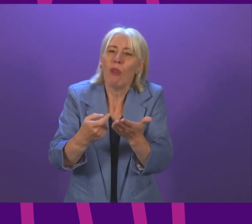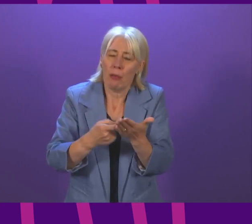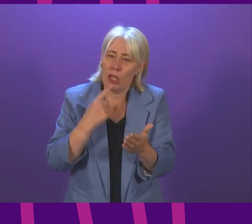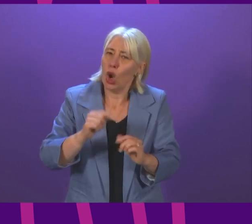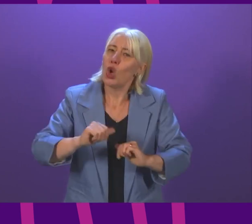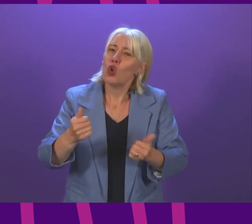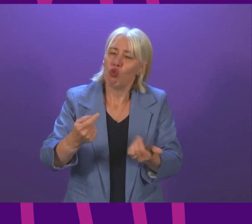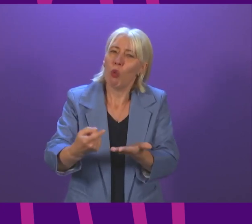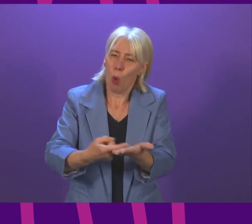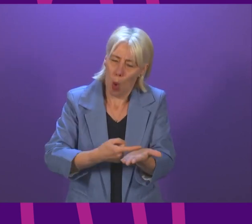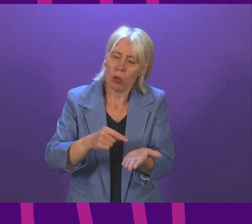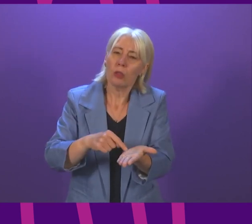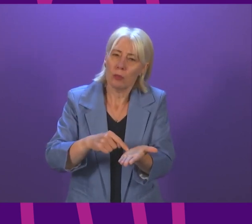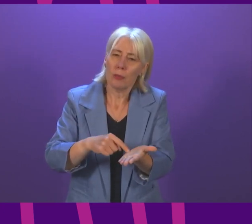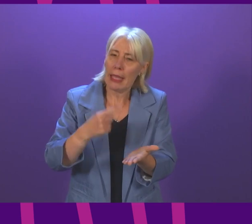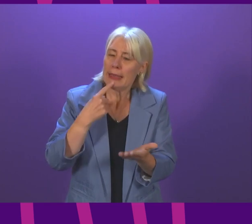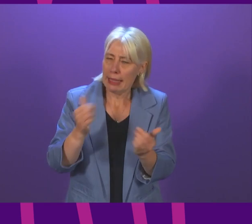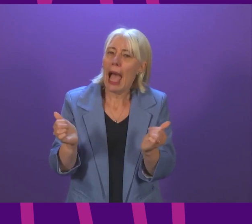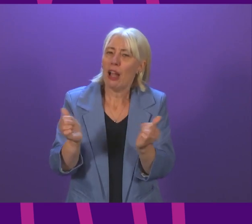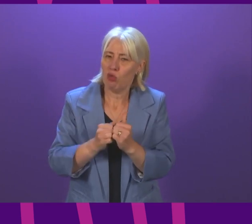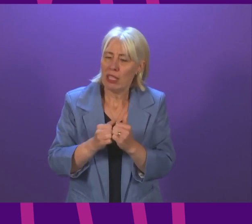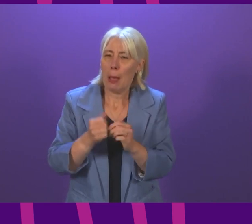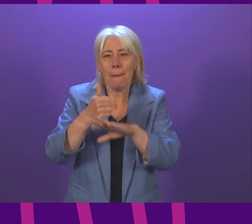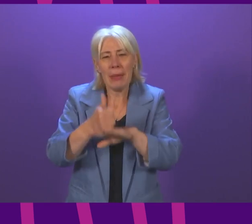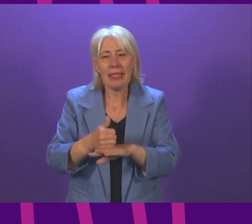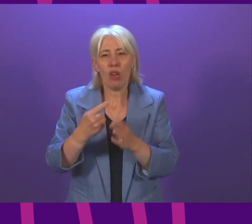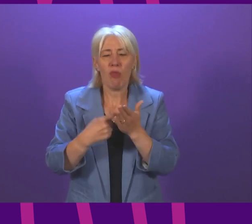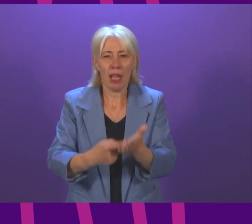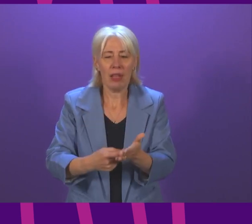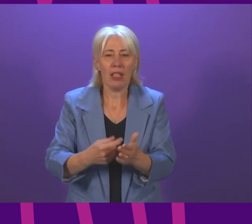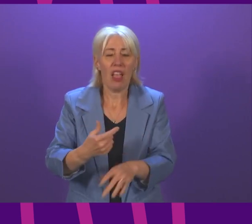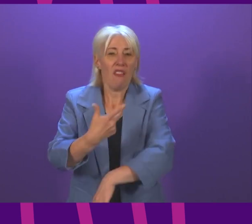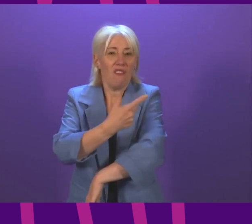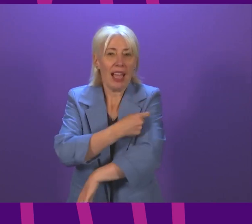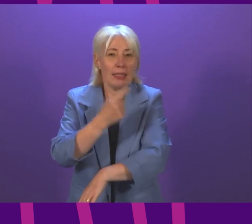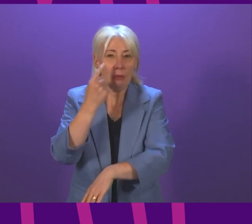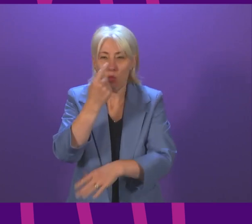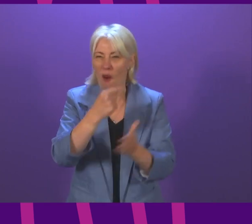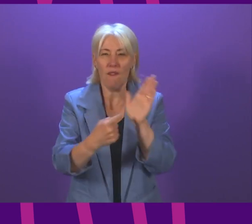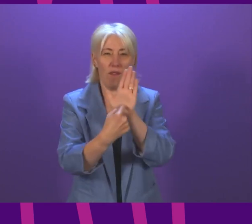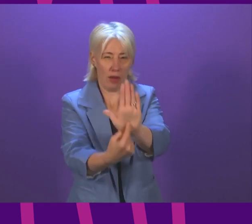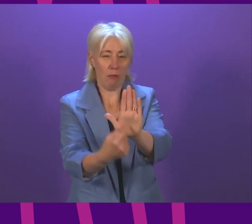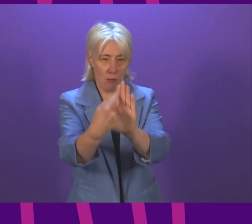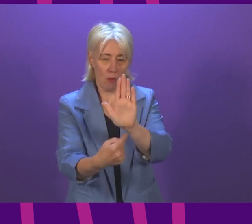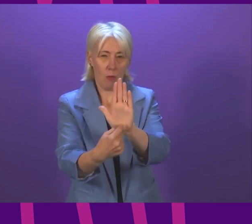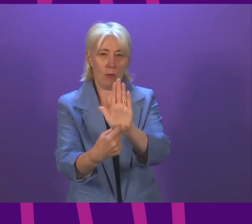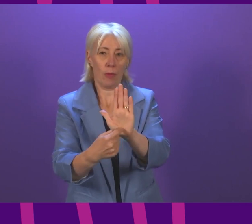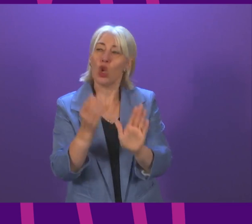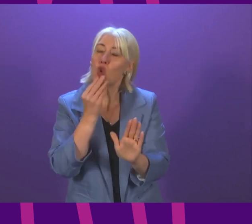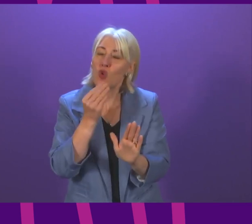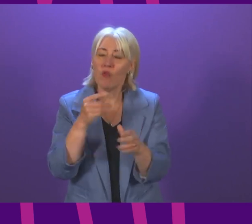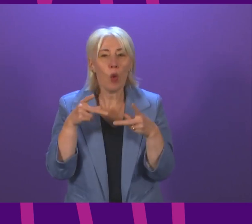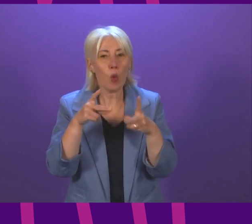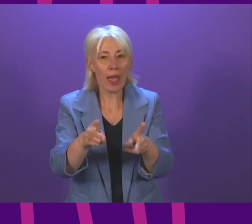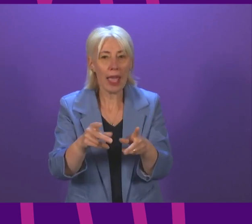good report, actually. And I agree with its basic recommendations, which is that vaccine certification is a useful device and approach to